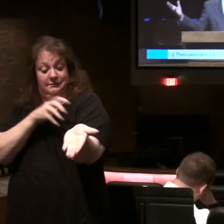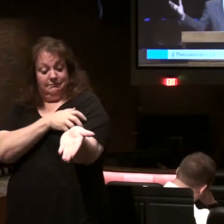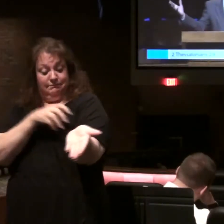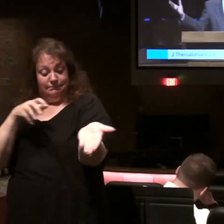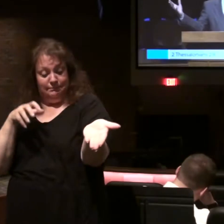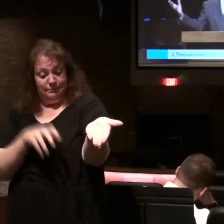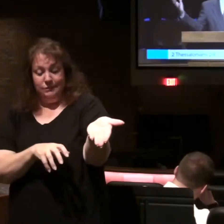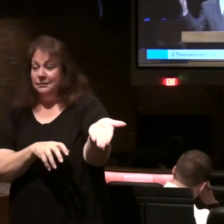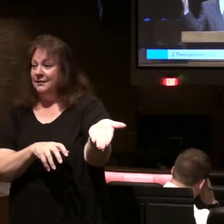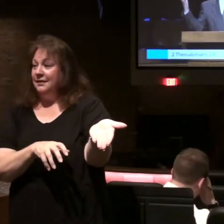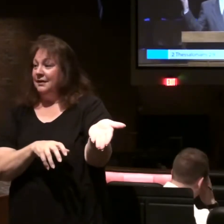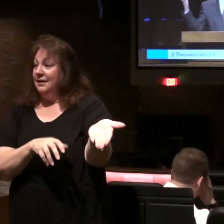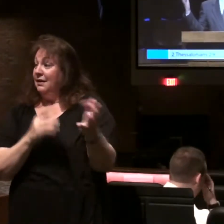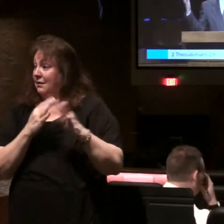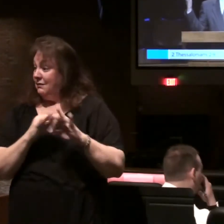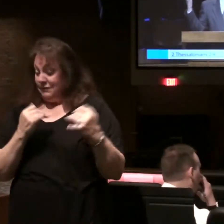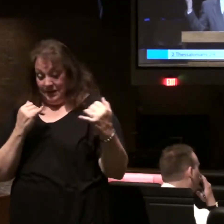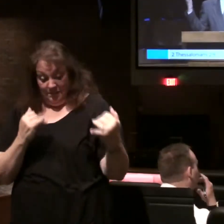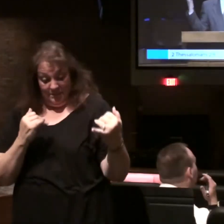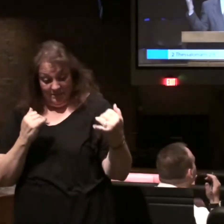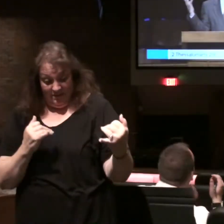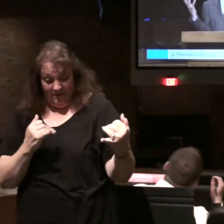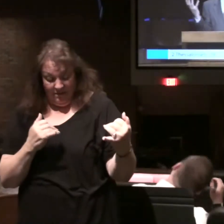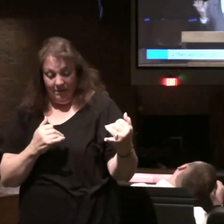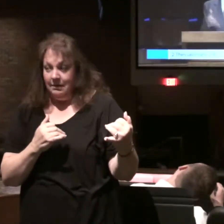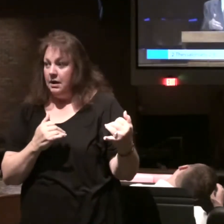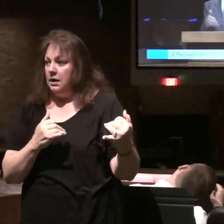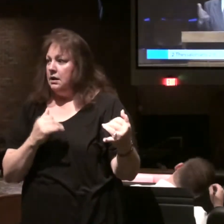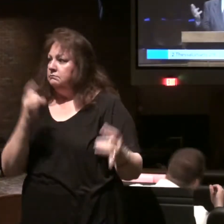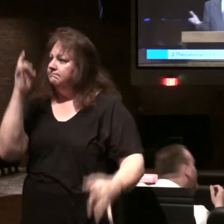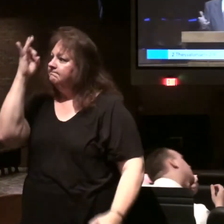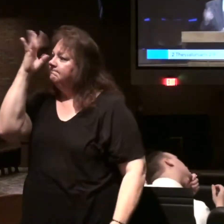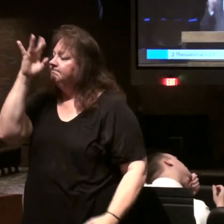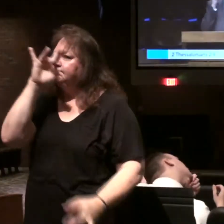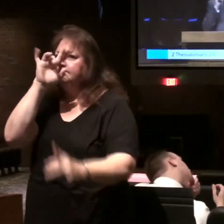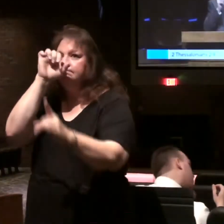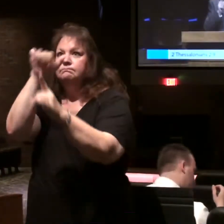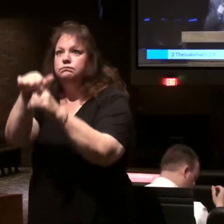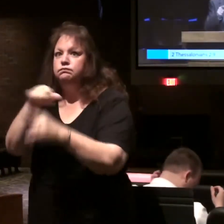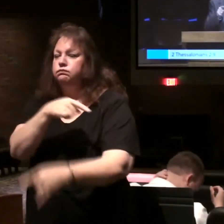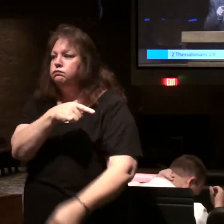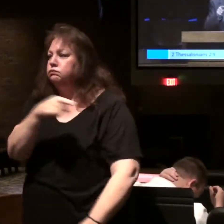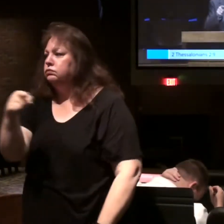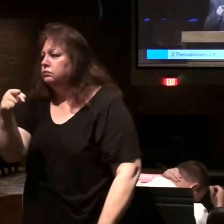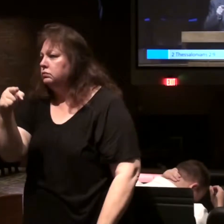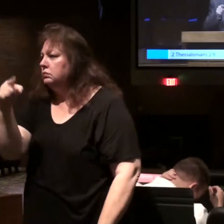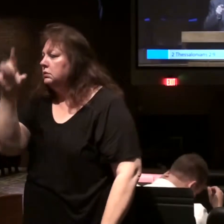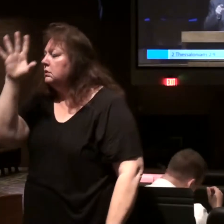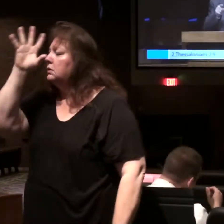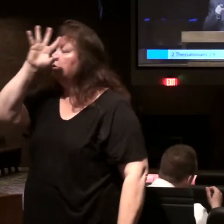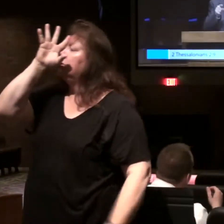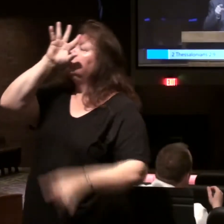power and the freedom now to bring a greater deception of the world it's so great